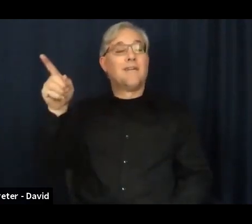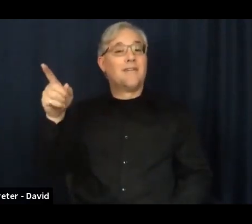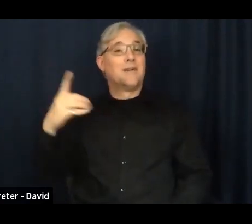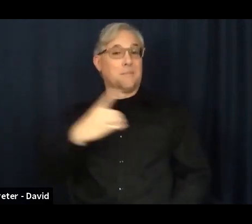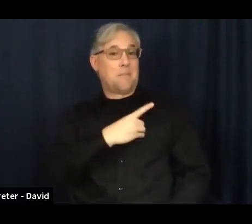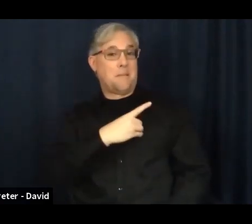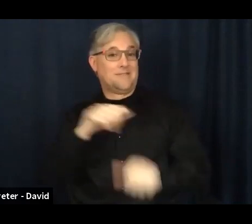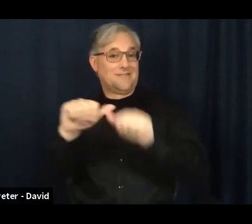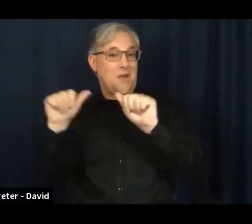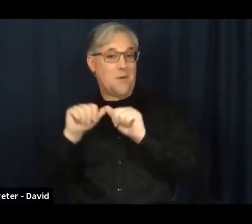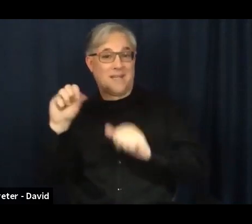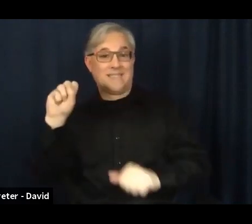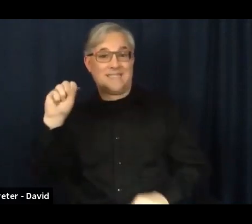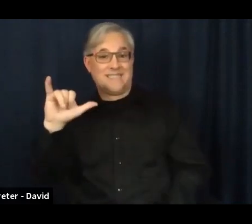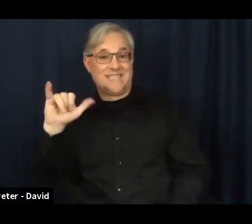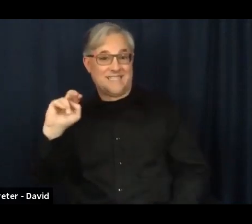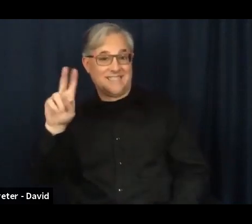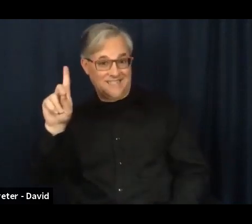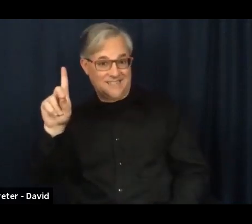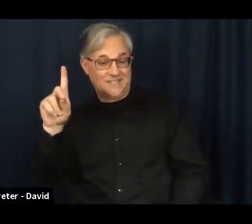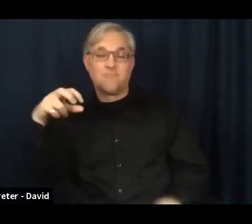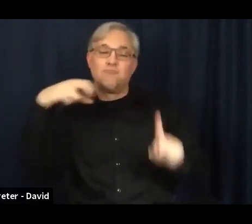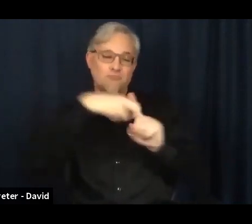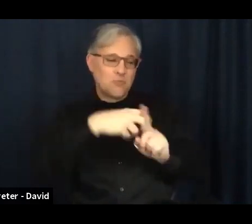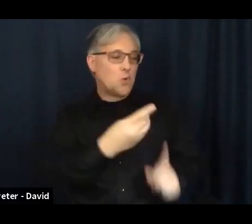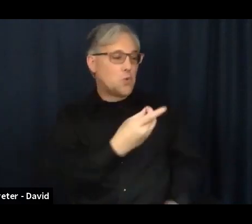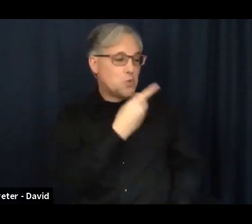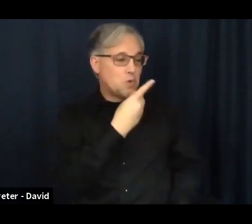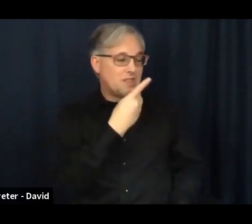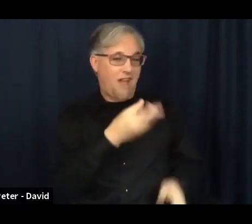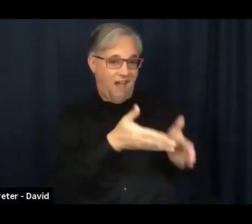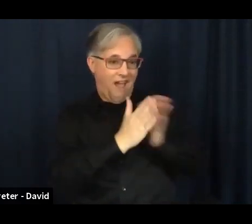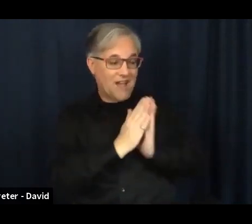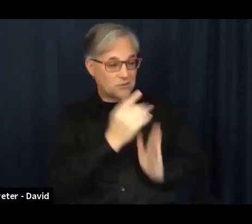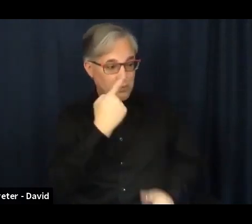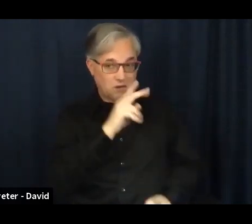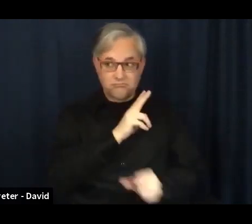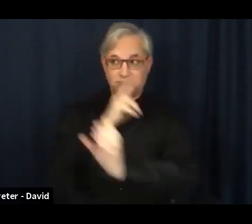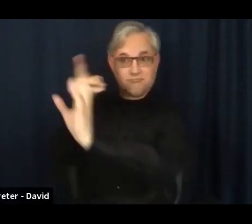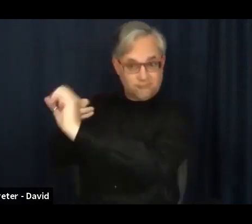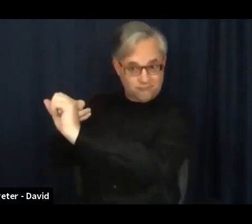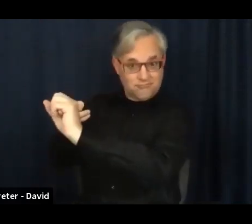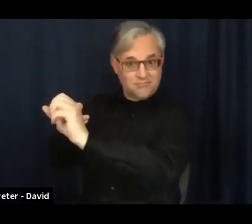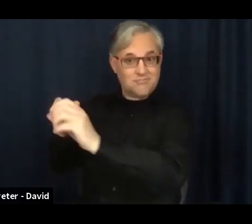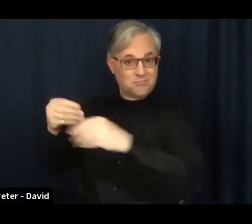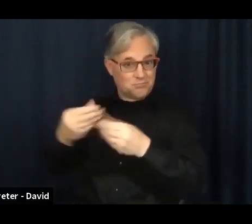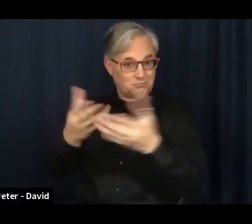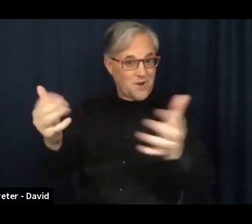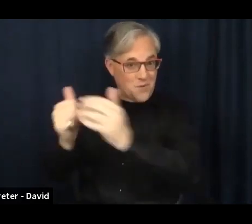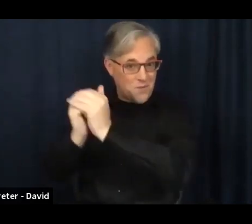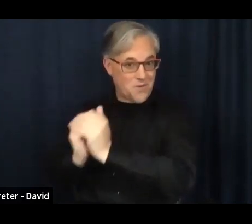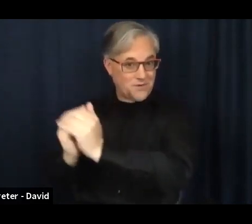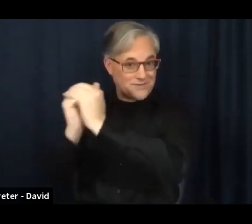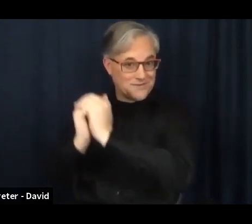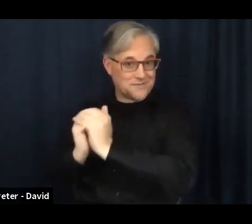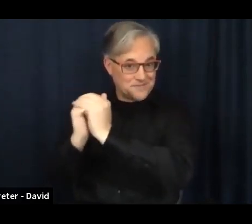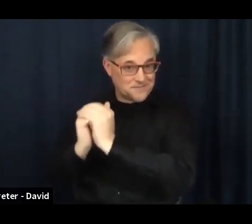know that the Synod is going to prepare that worship service, but it will again be accessible